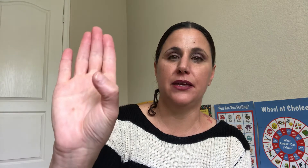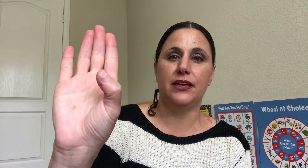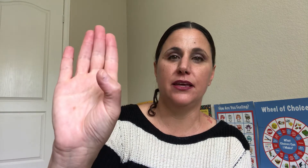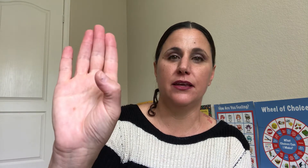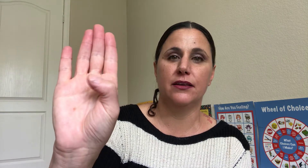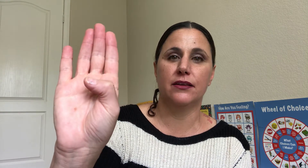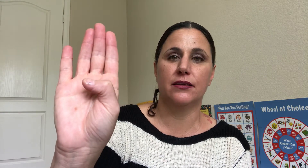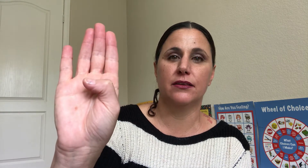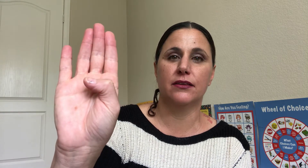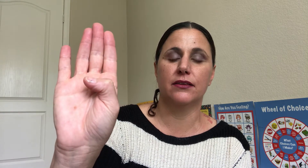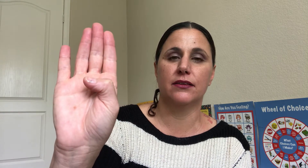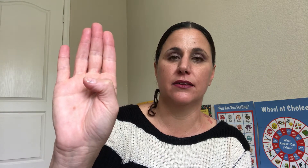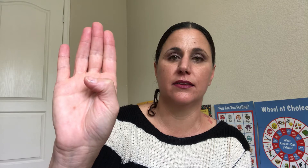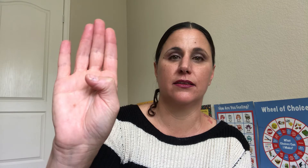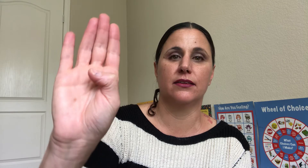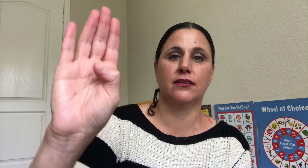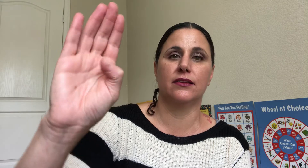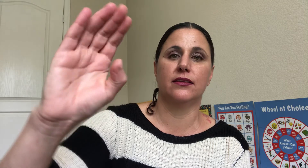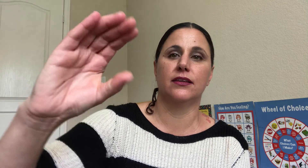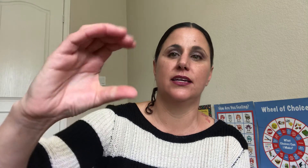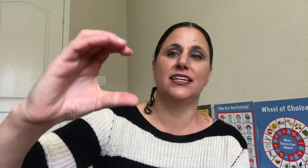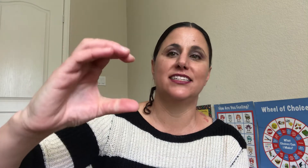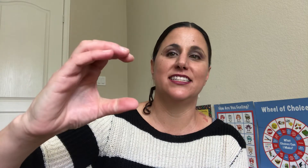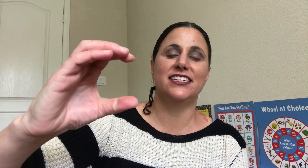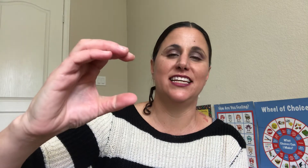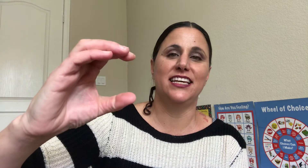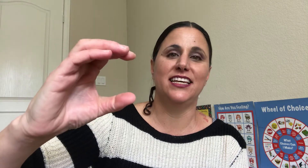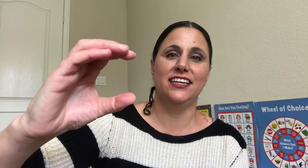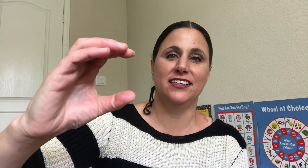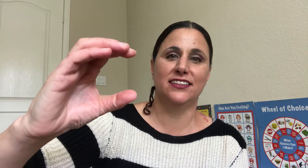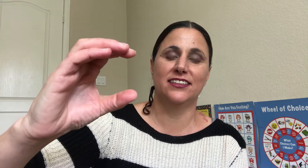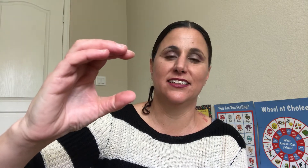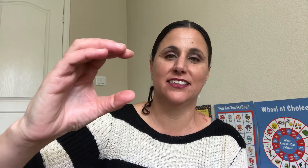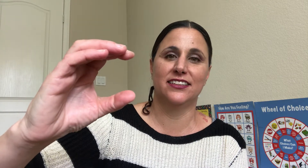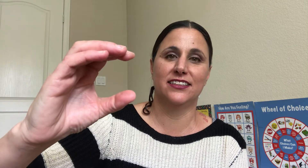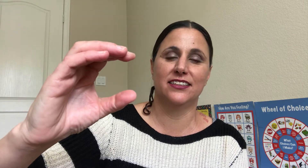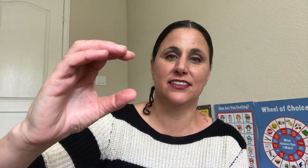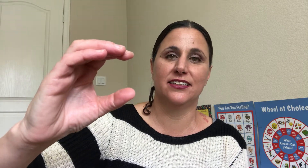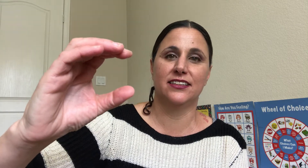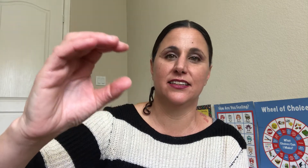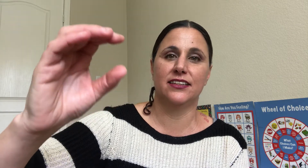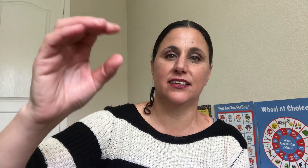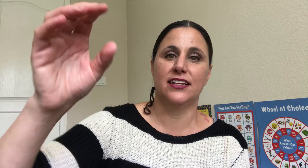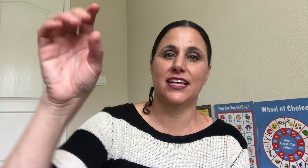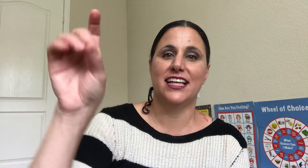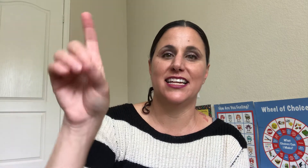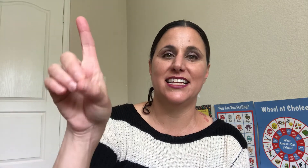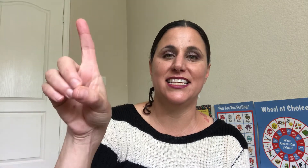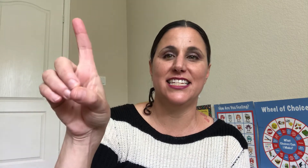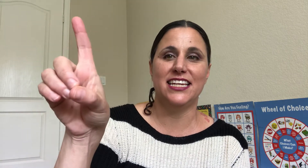C D